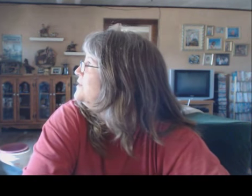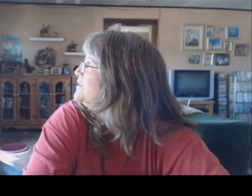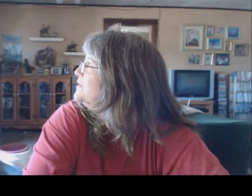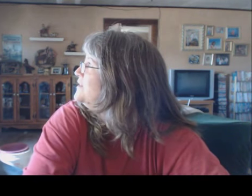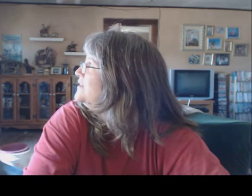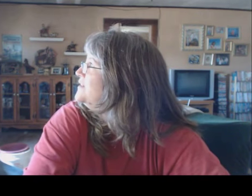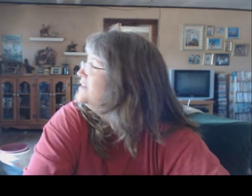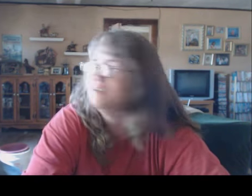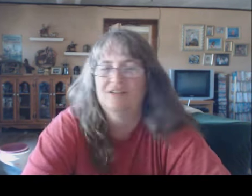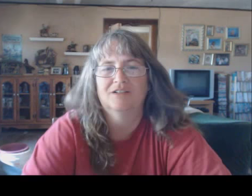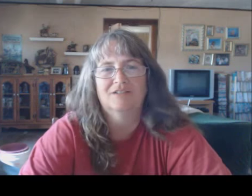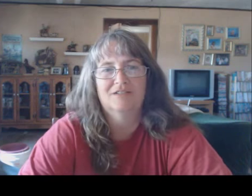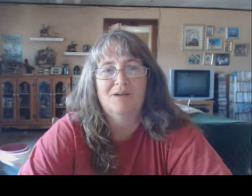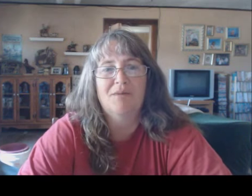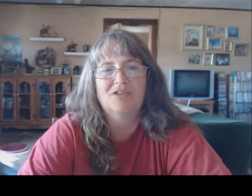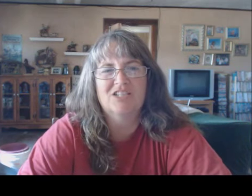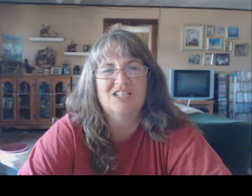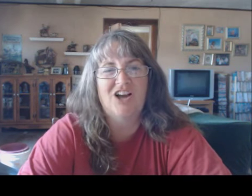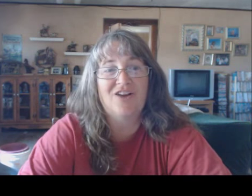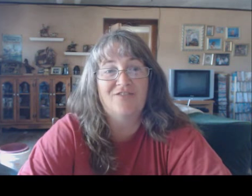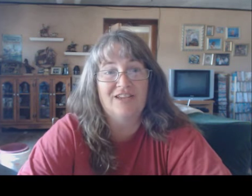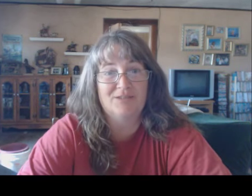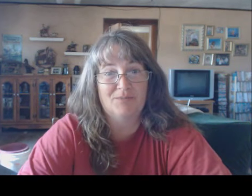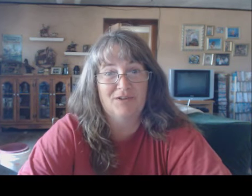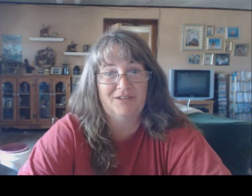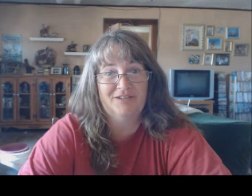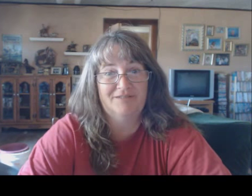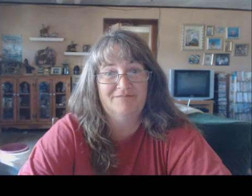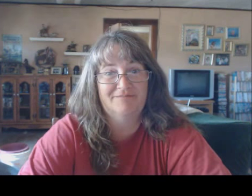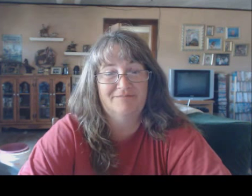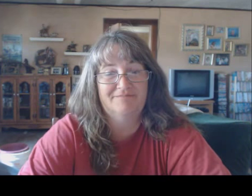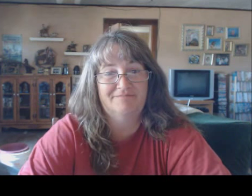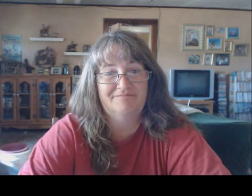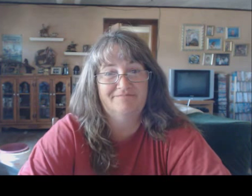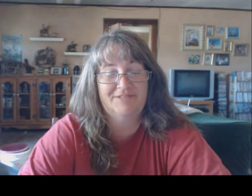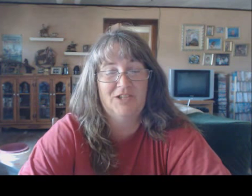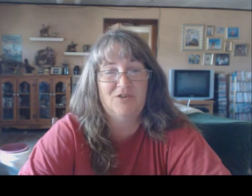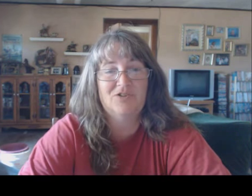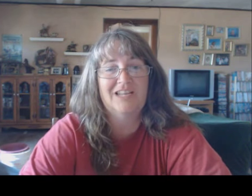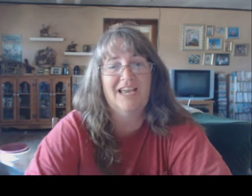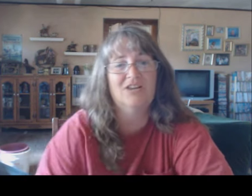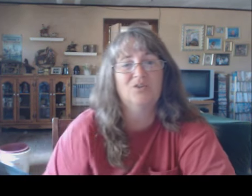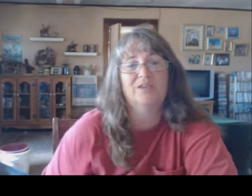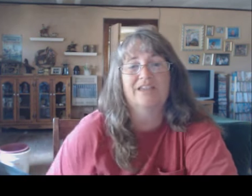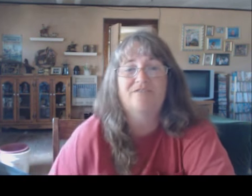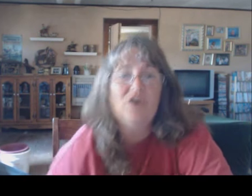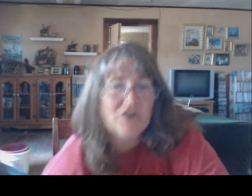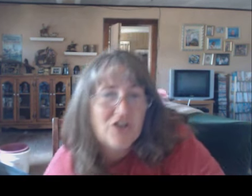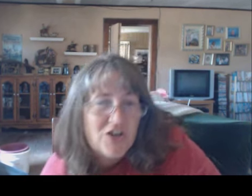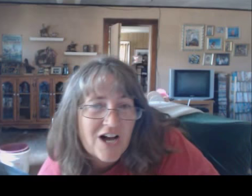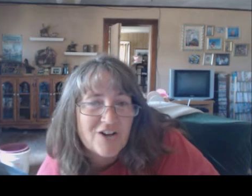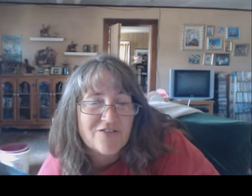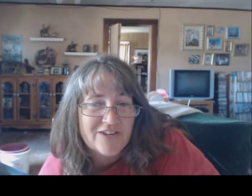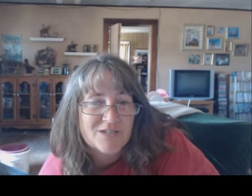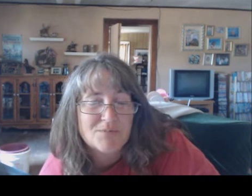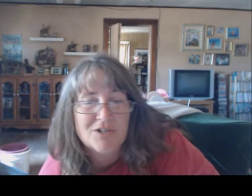post it to our facebook so you can enter with a photo on our facebook